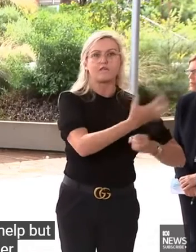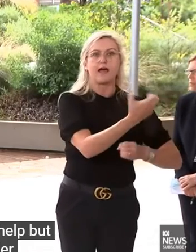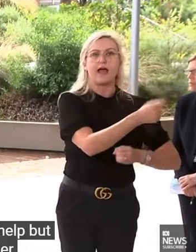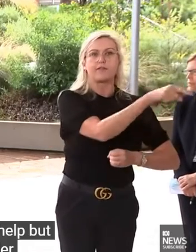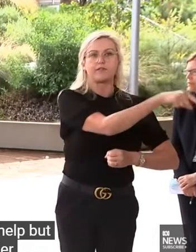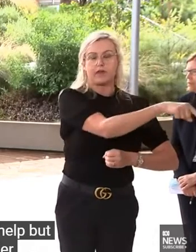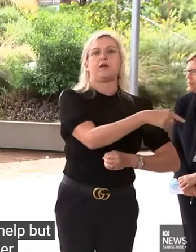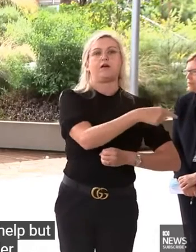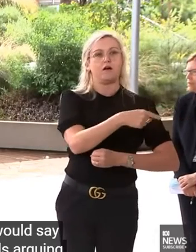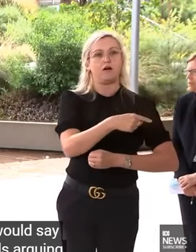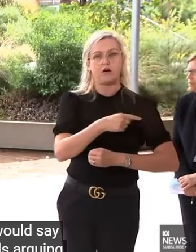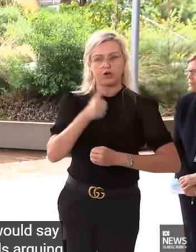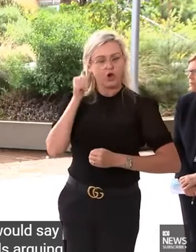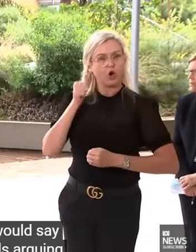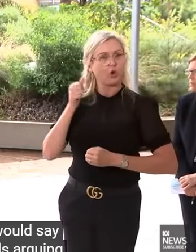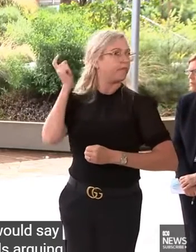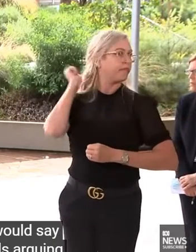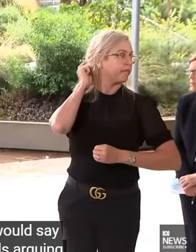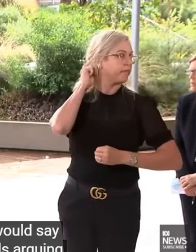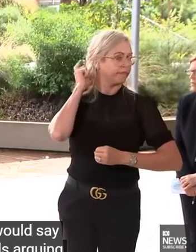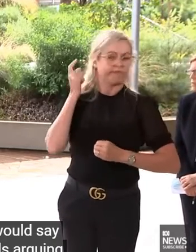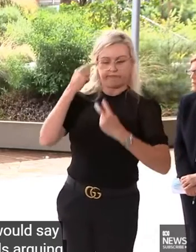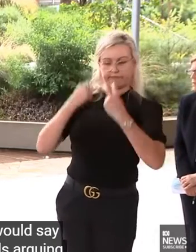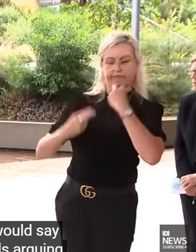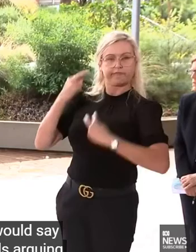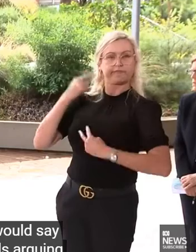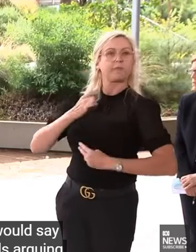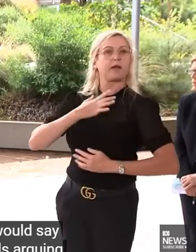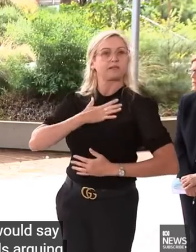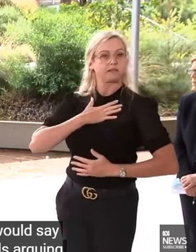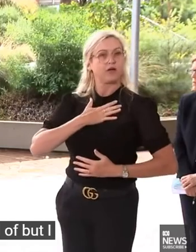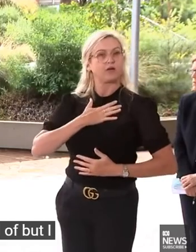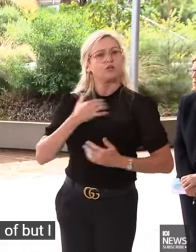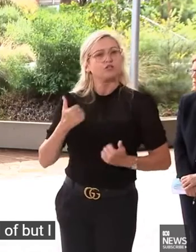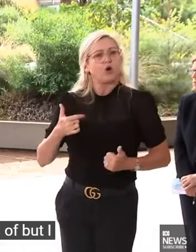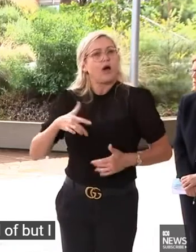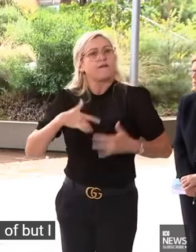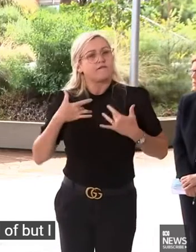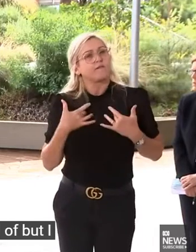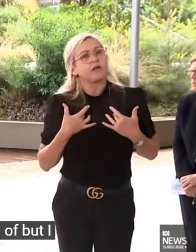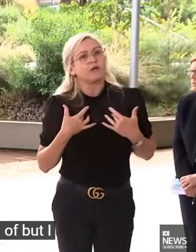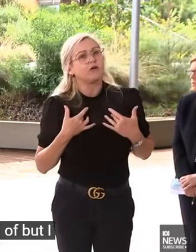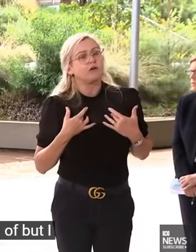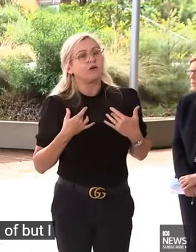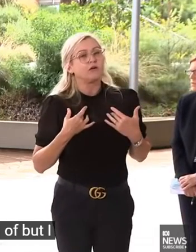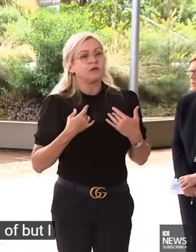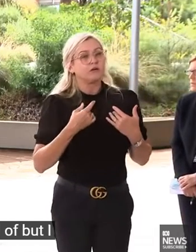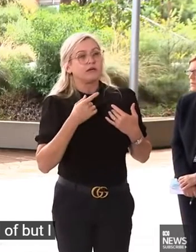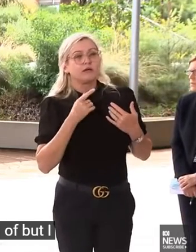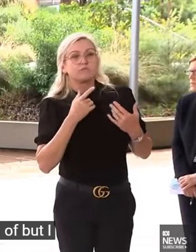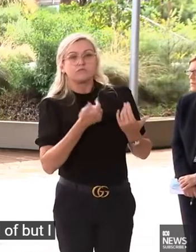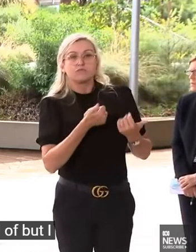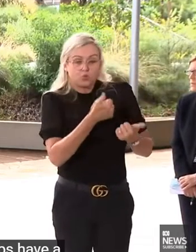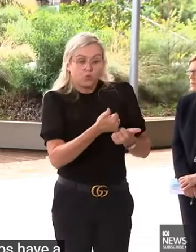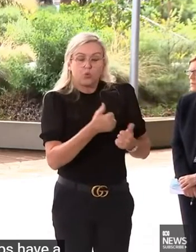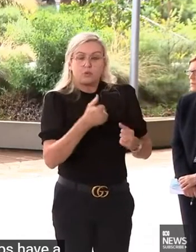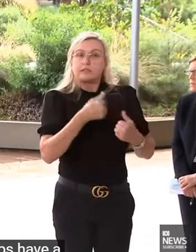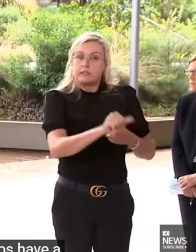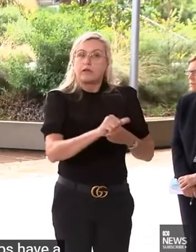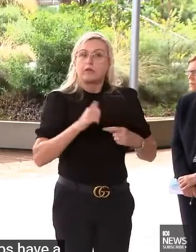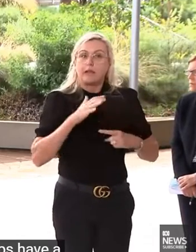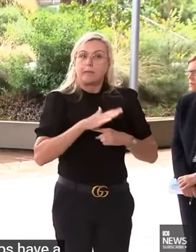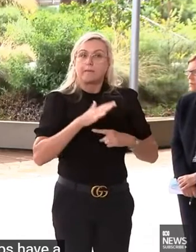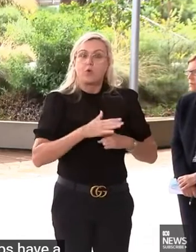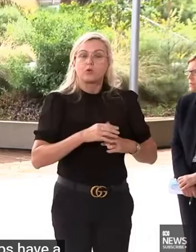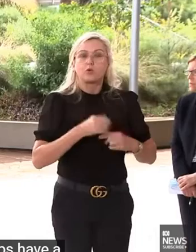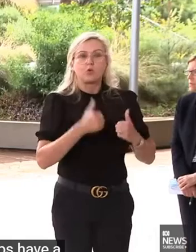towards arguing to completely get rid of them, but I do think that they perhaps have a higher priority in the areas that you're talking about. So